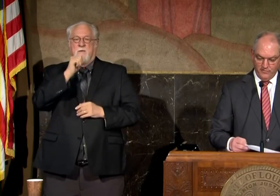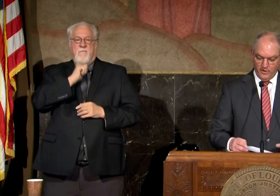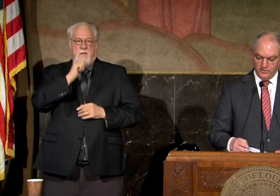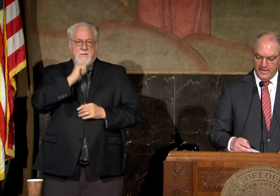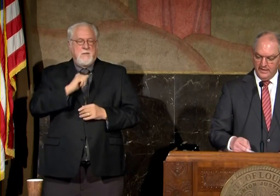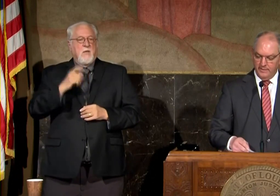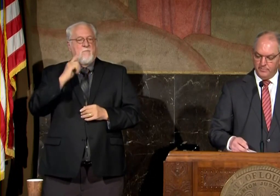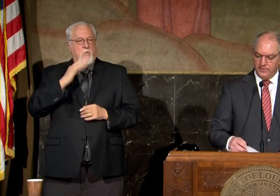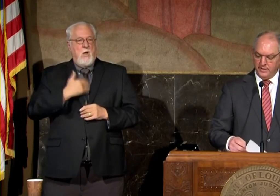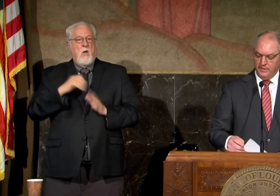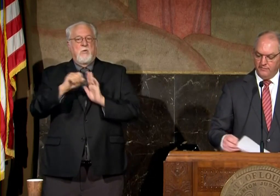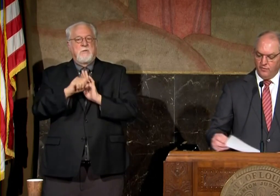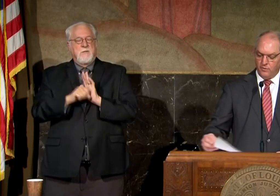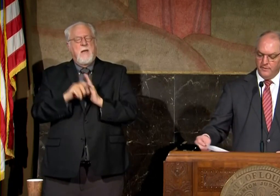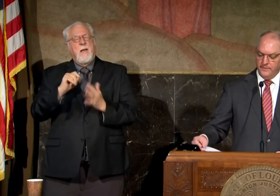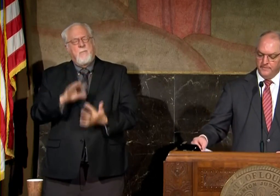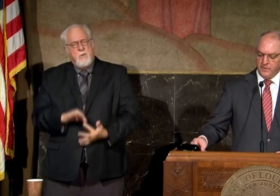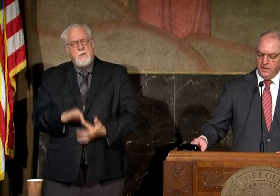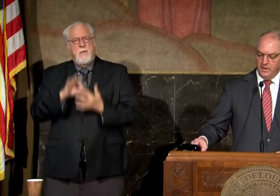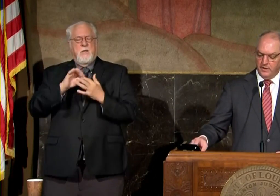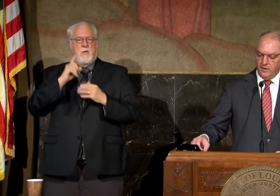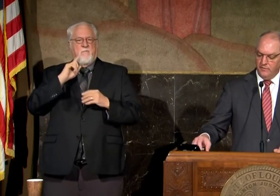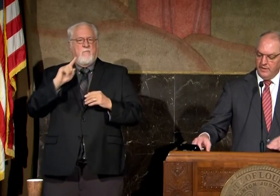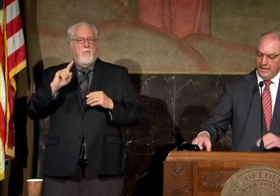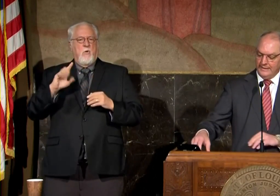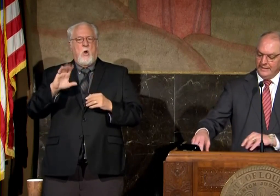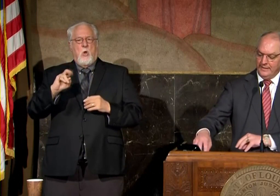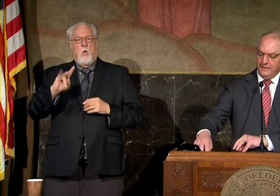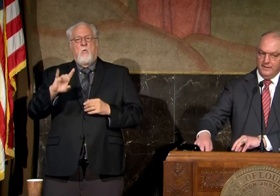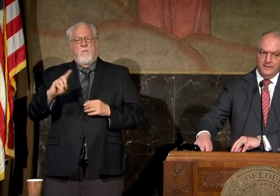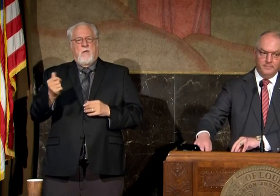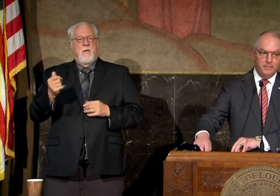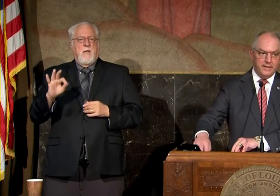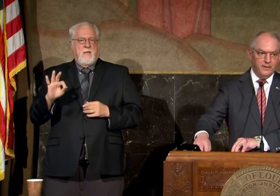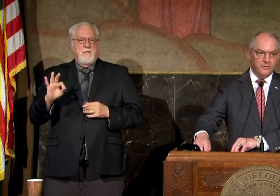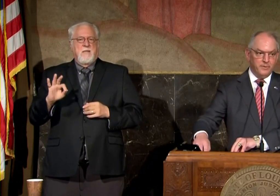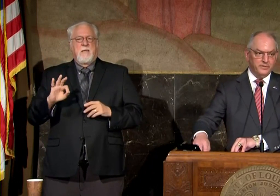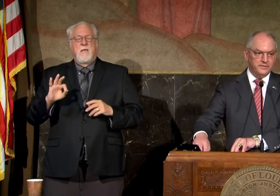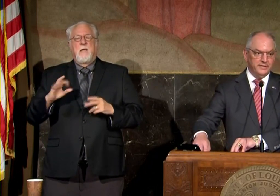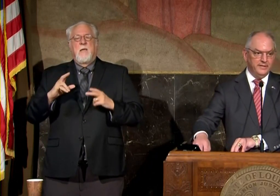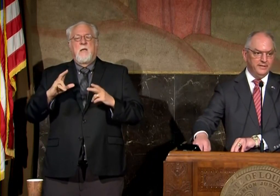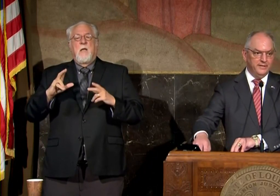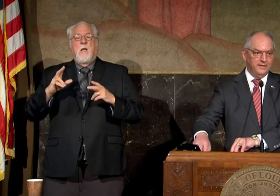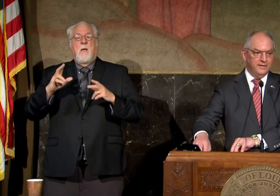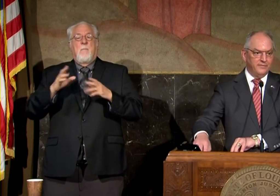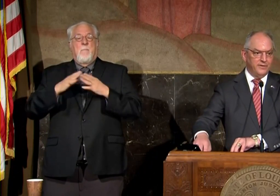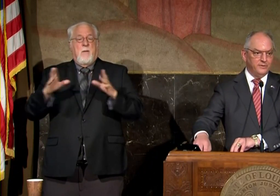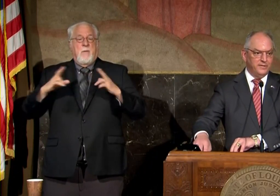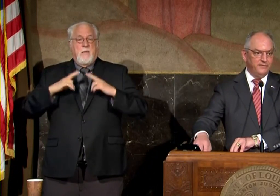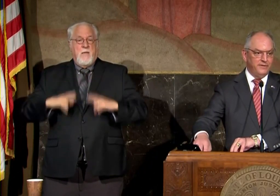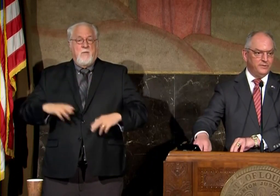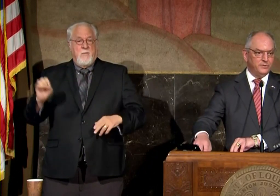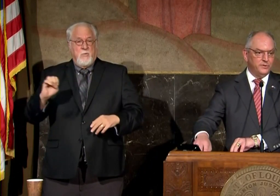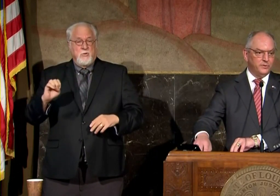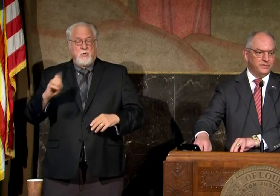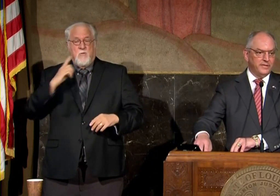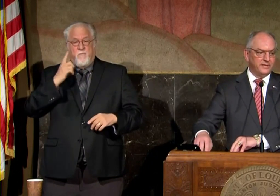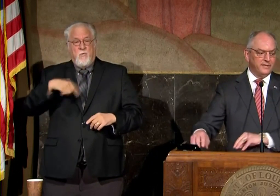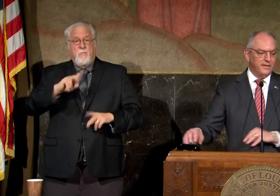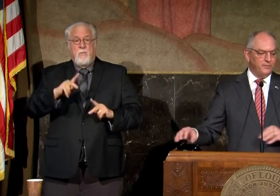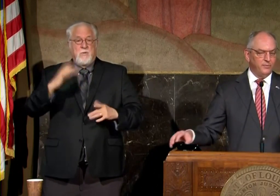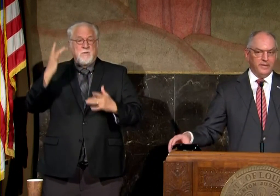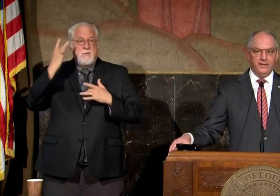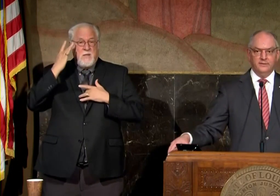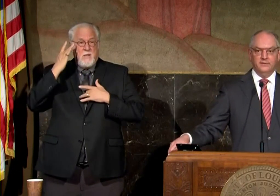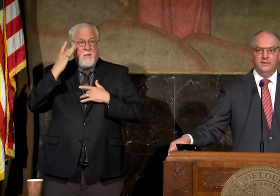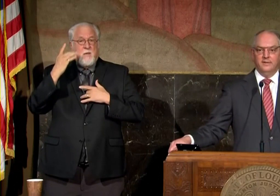fasting for our state and particularly for the covid19 public health emergency for those individuals who are sick